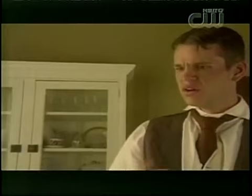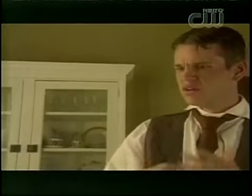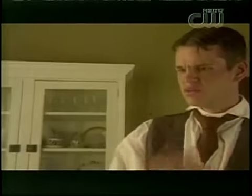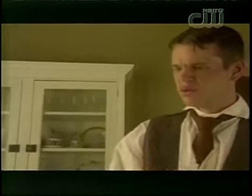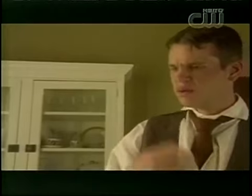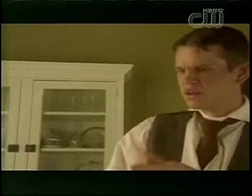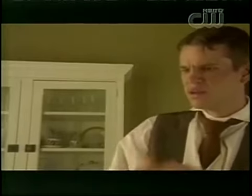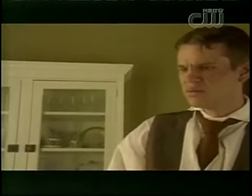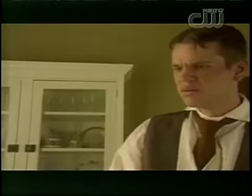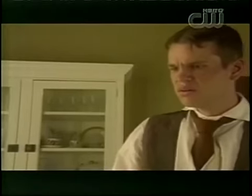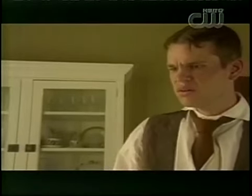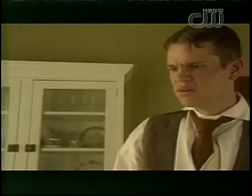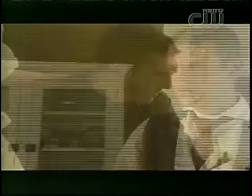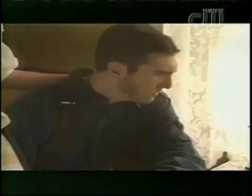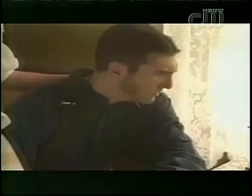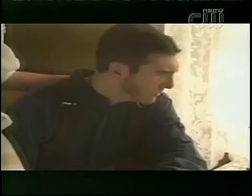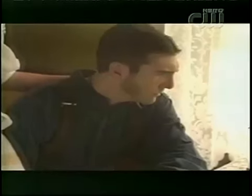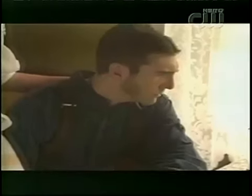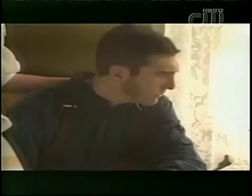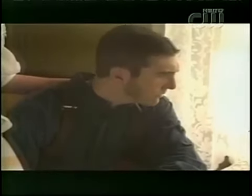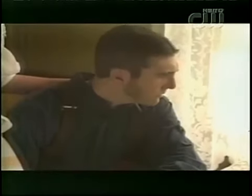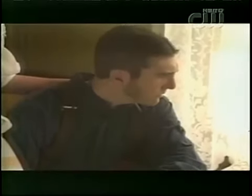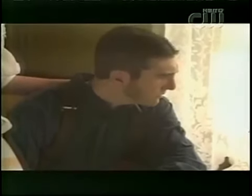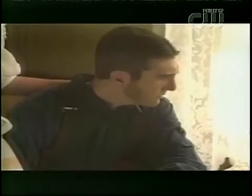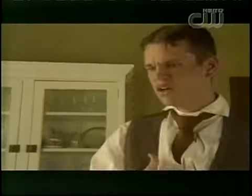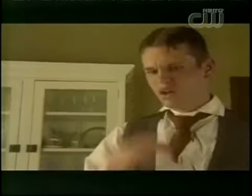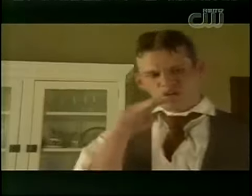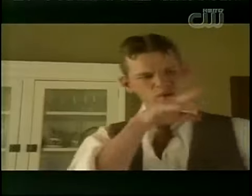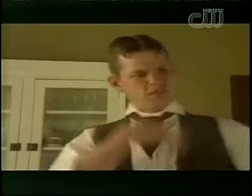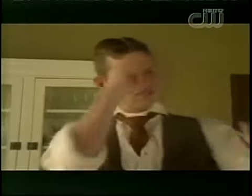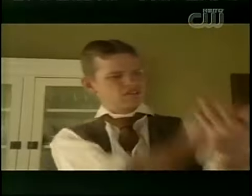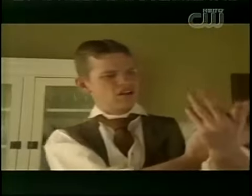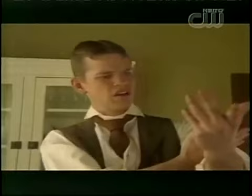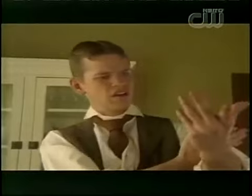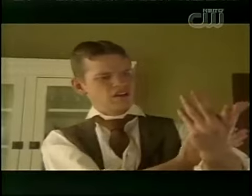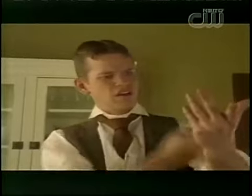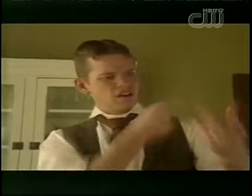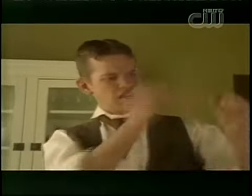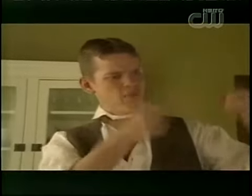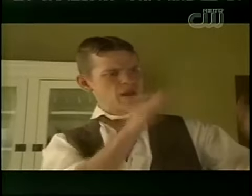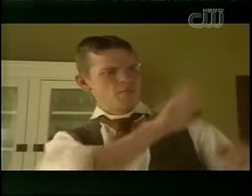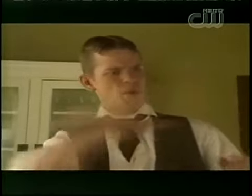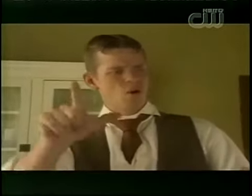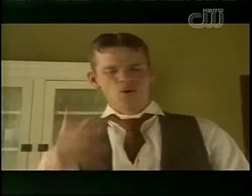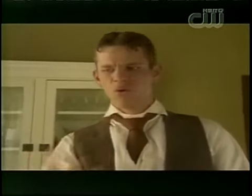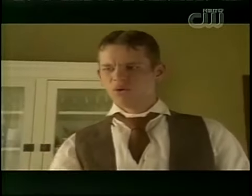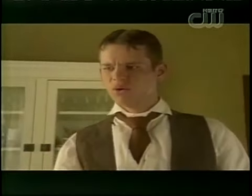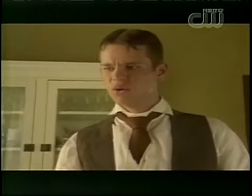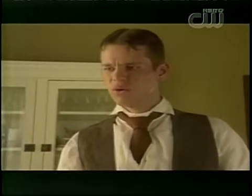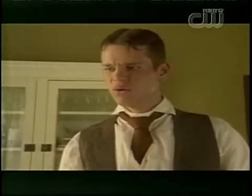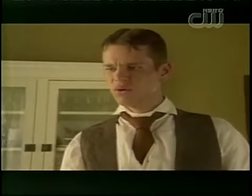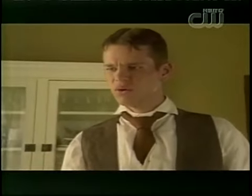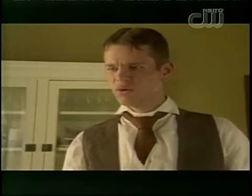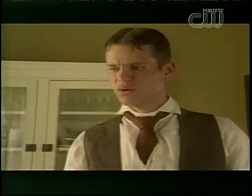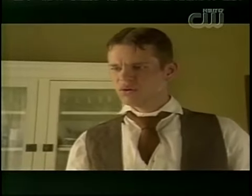and call us names. I want you to be proud of me and tell everyone, there goes my son.